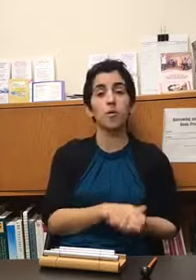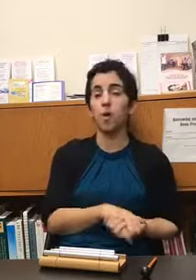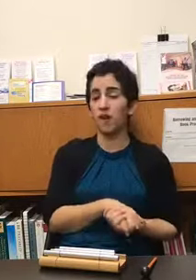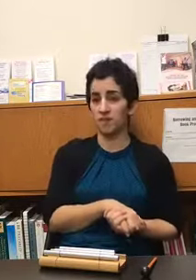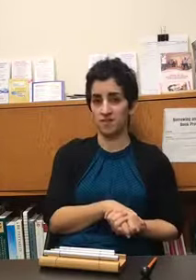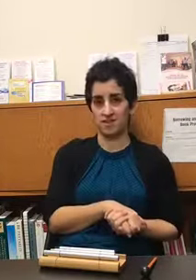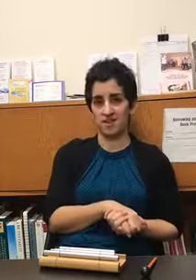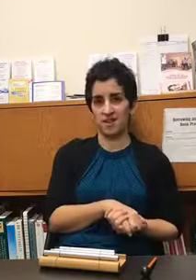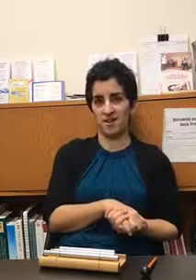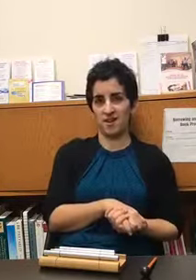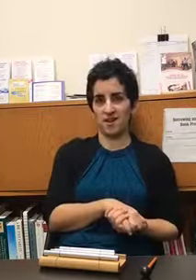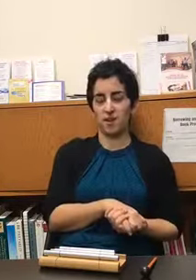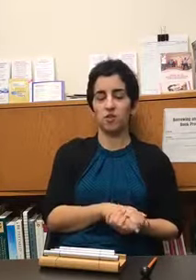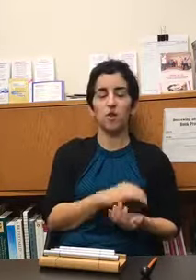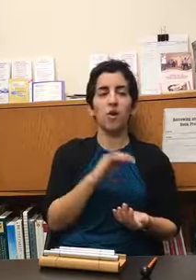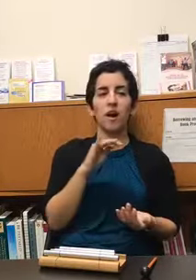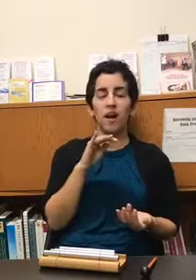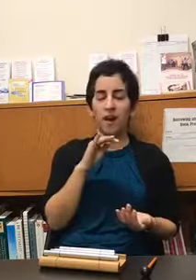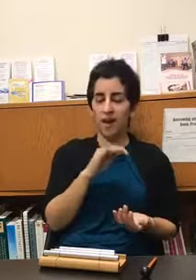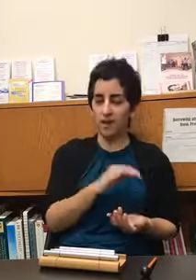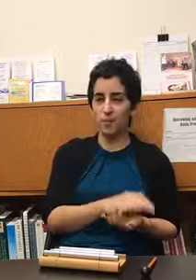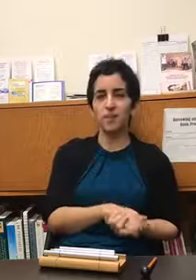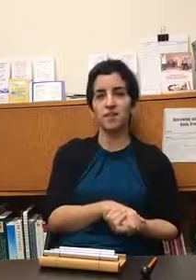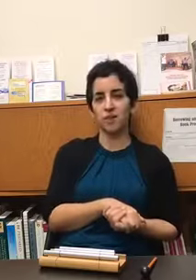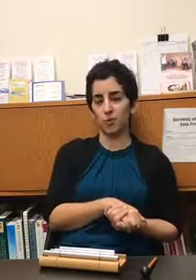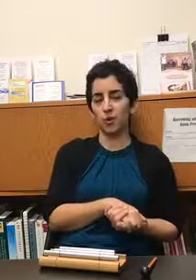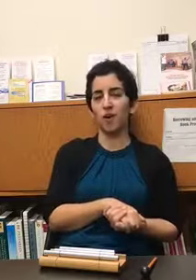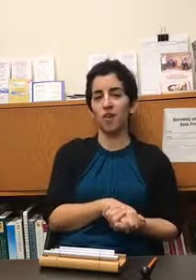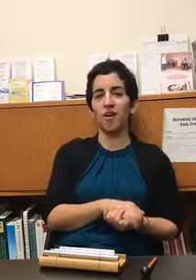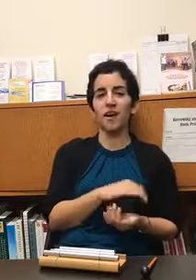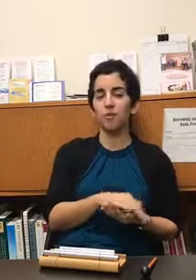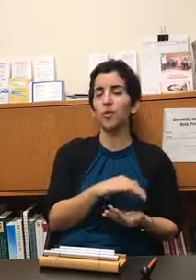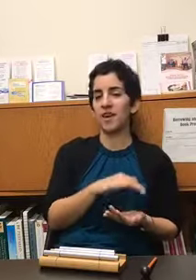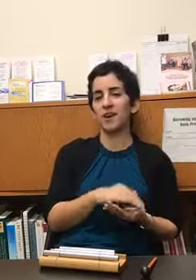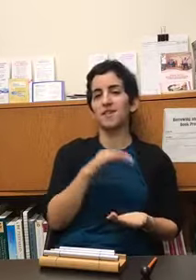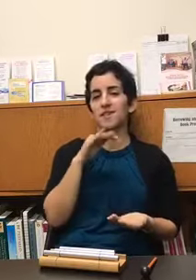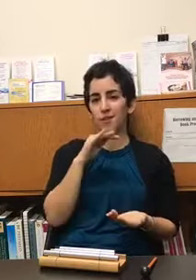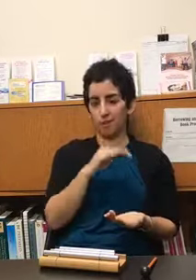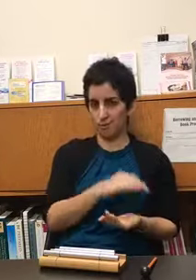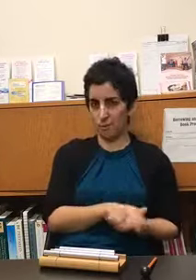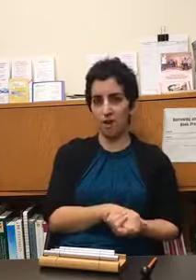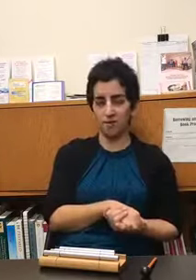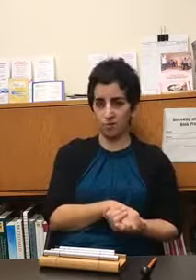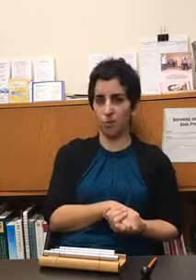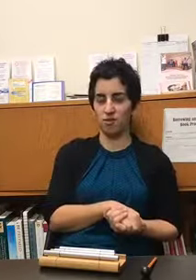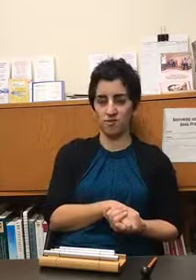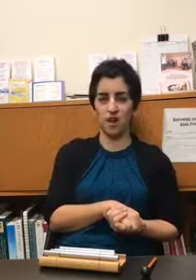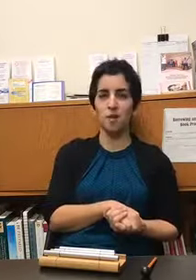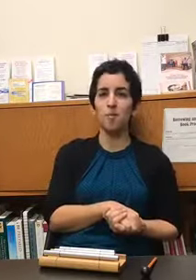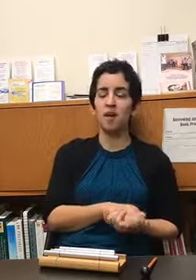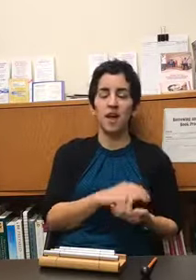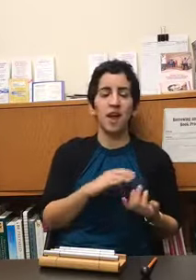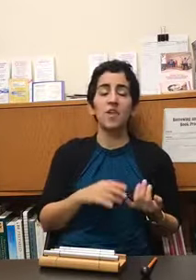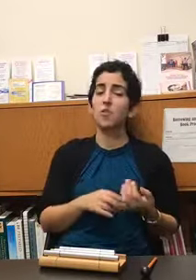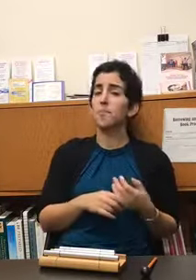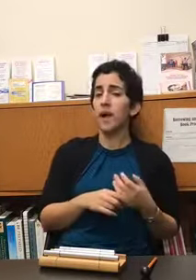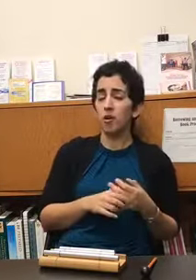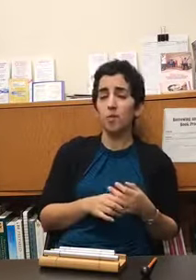breaths and so as busy as we all are everyone has three breaths worth of time and you can pair it with